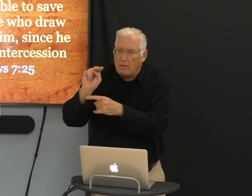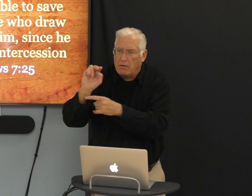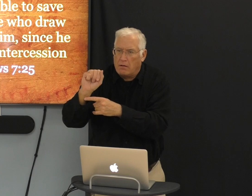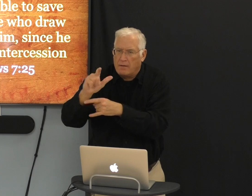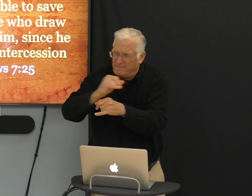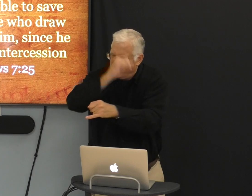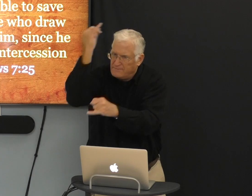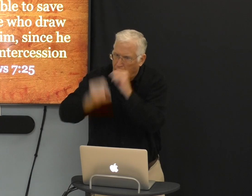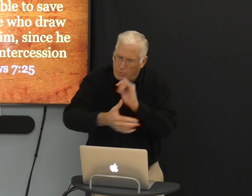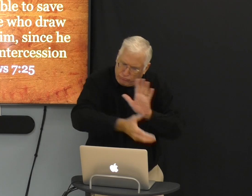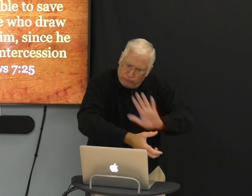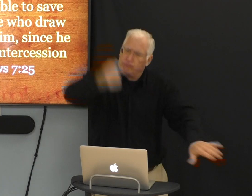And final,